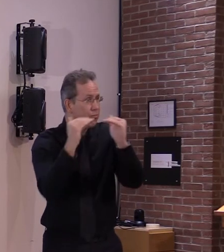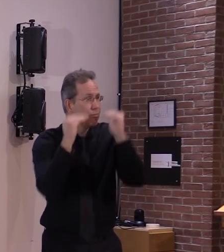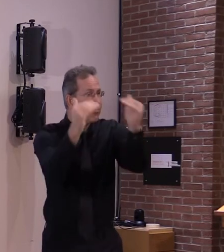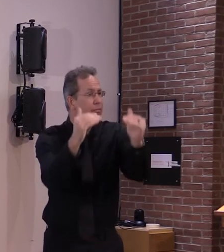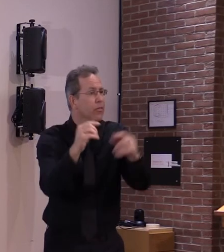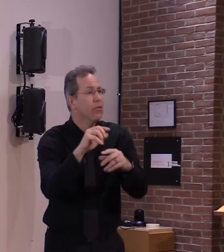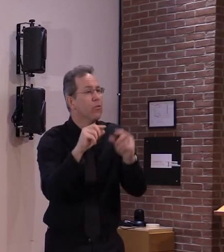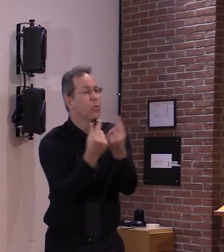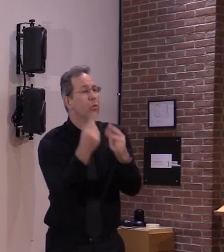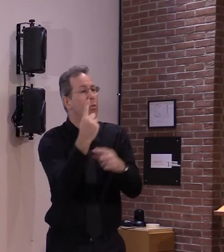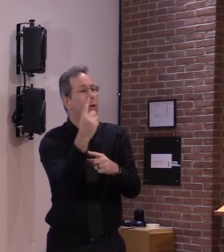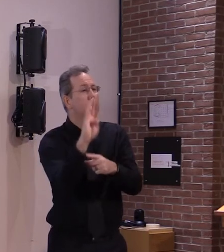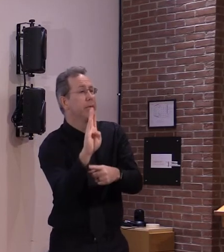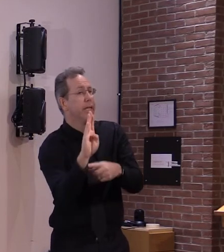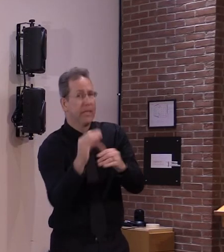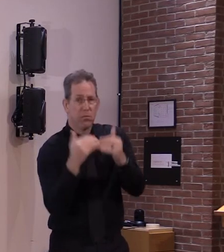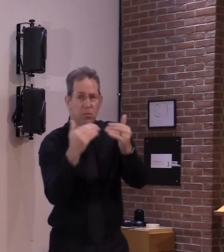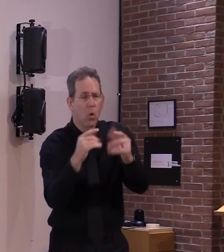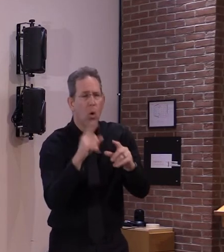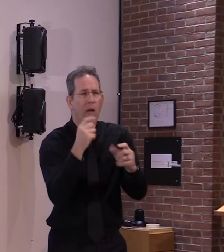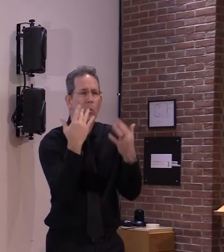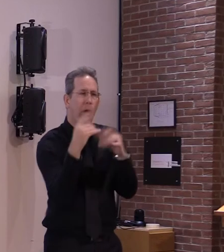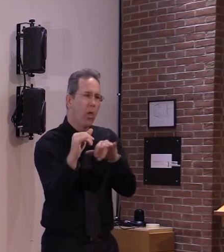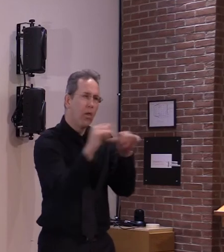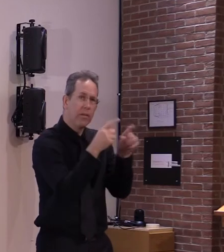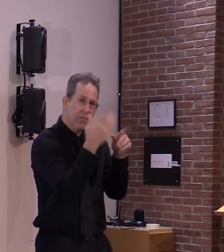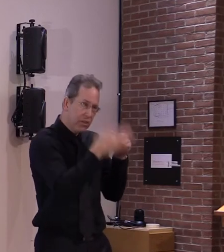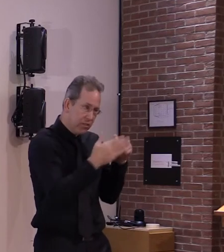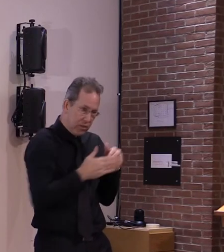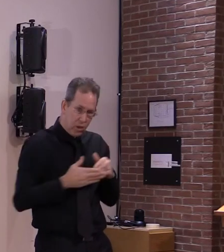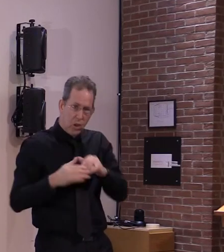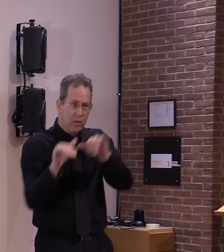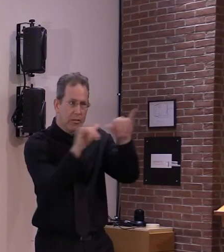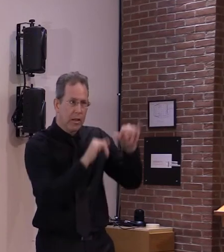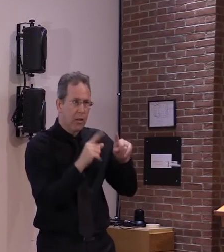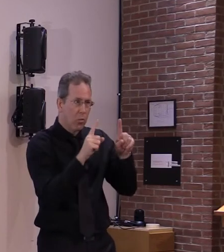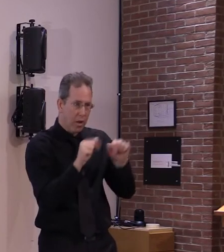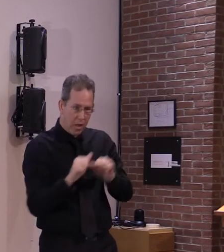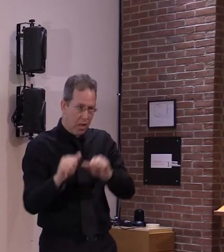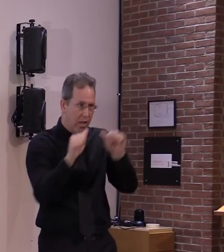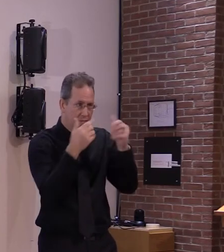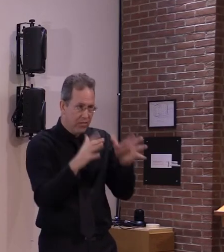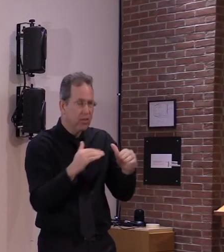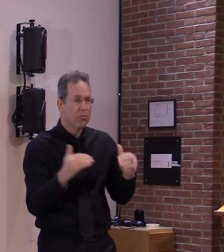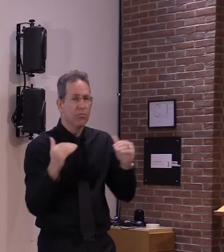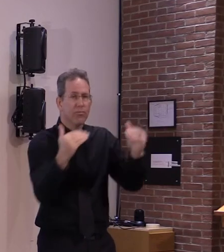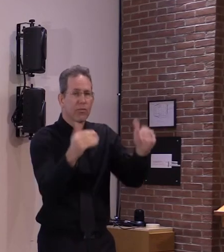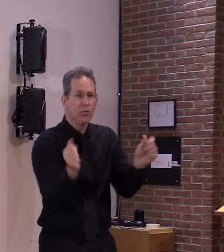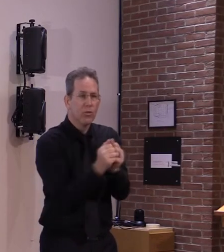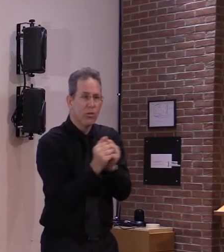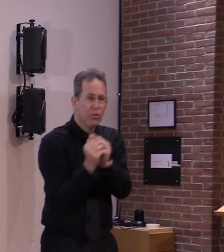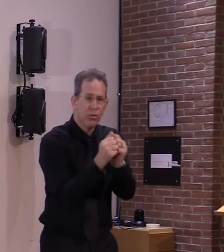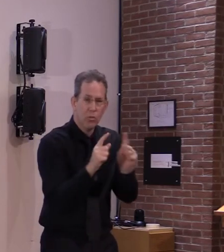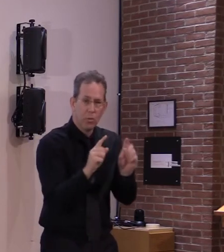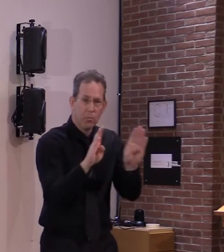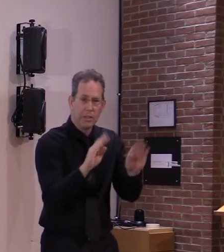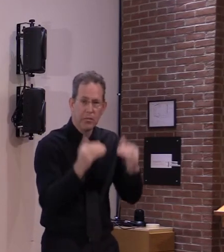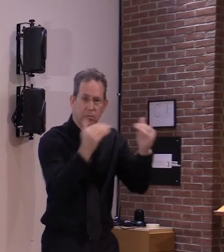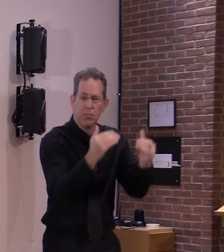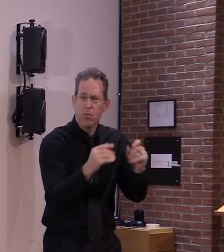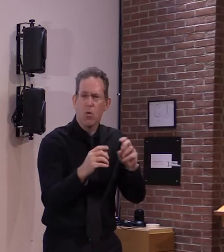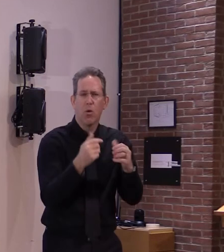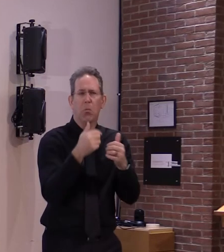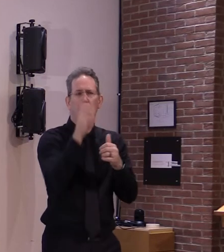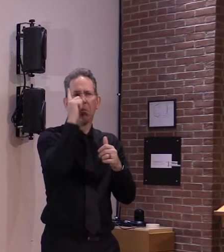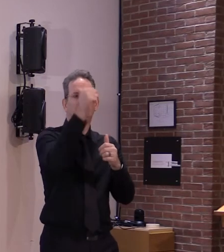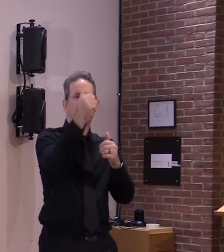1a you know one region could uh have a different timeline than another only based on the uptake of the vaccine in that